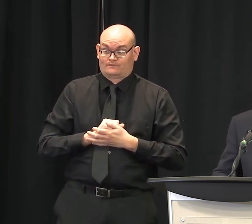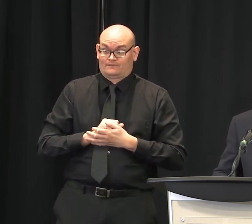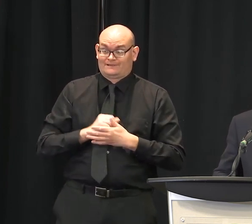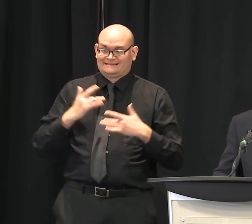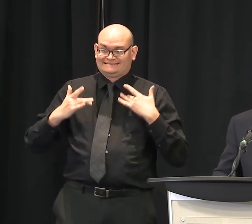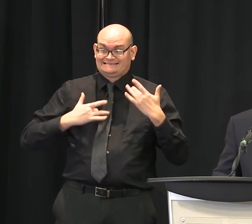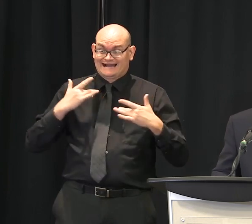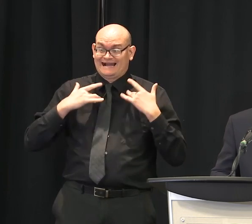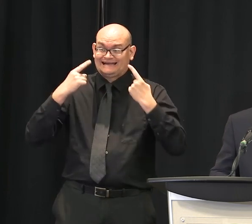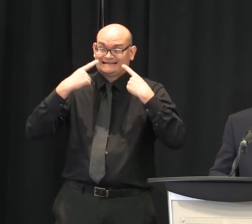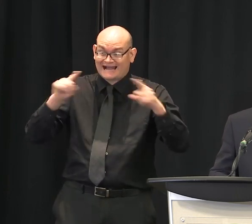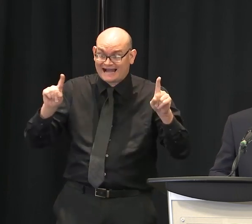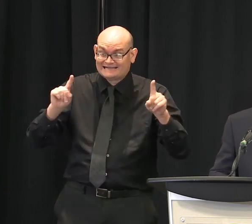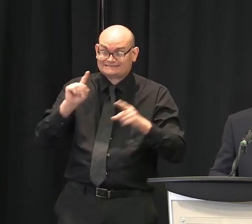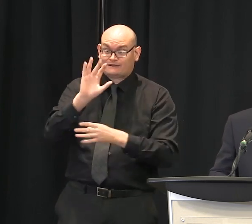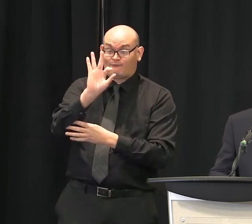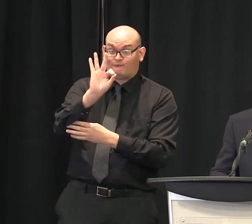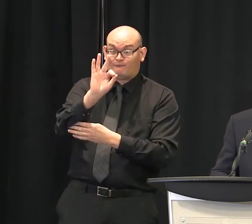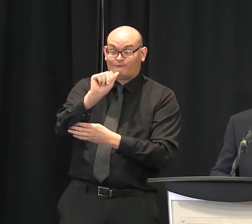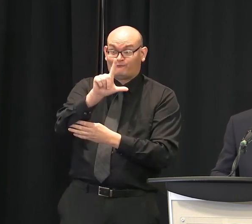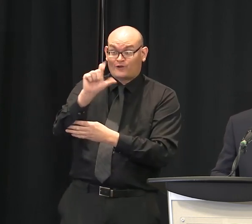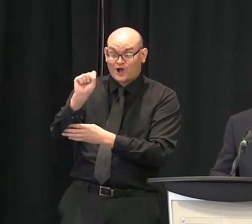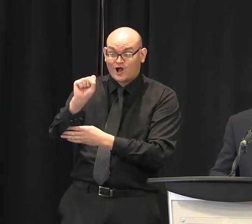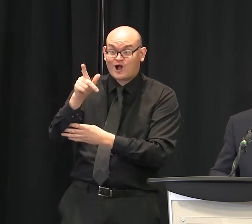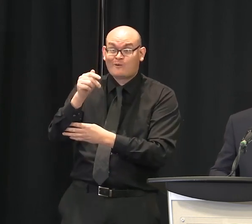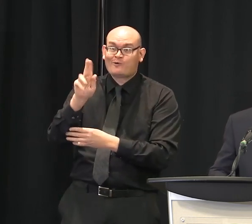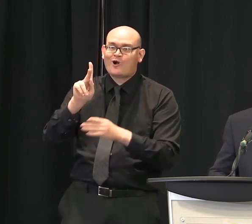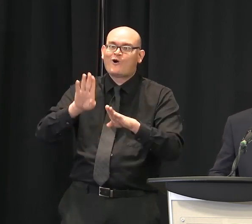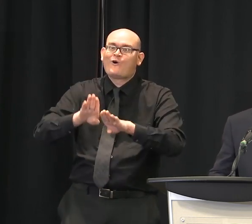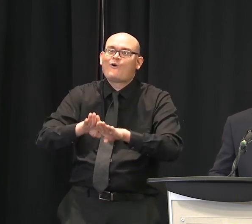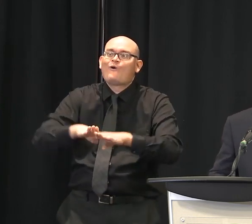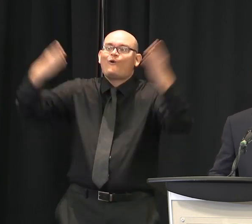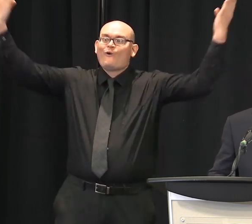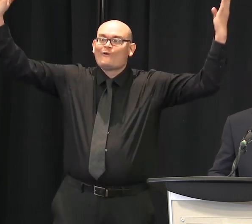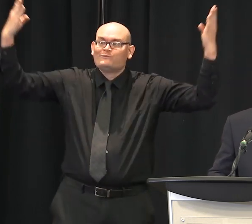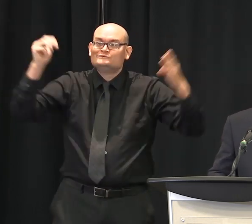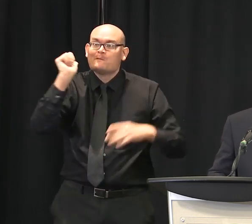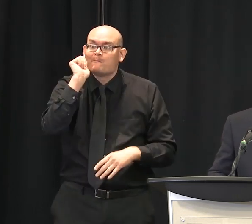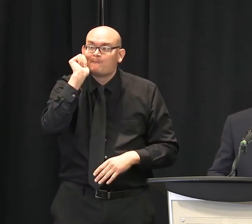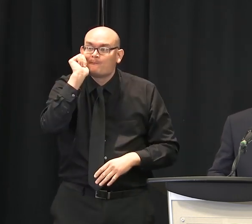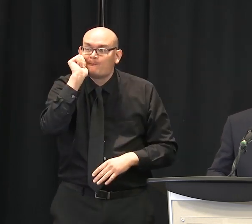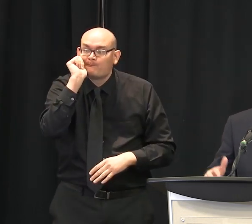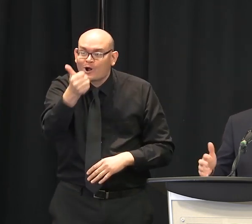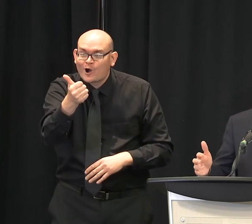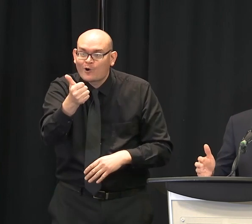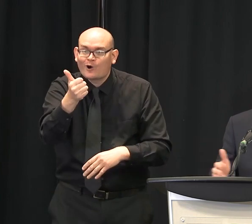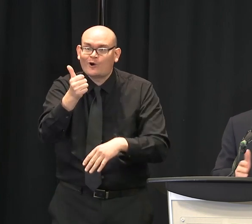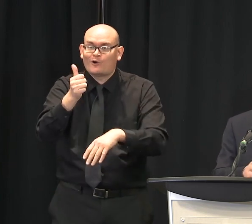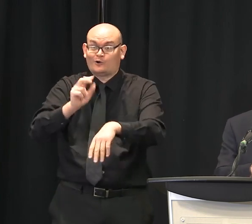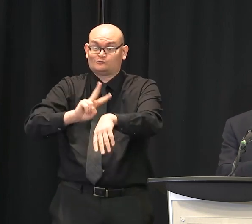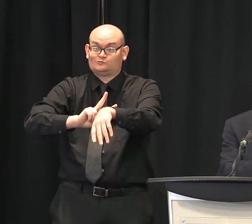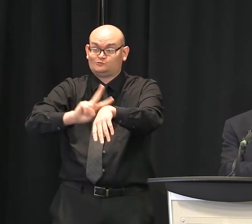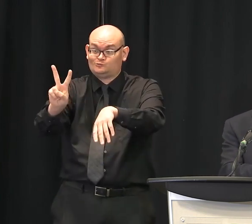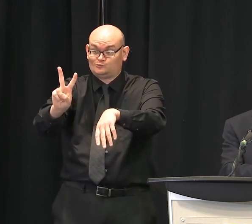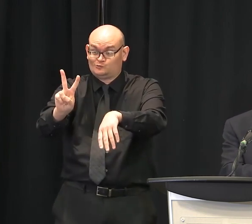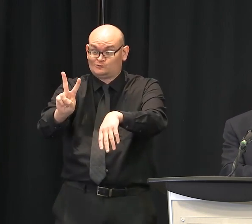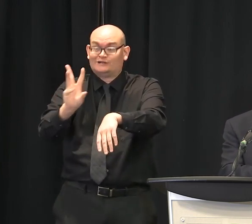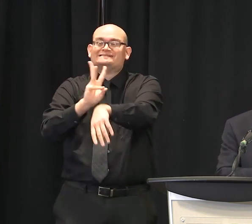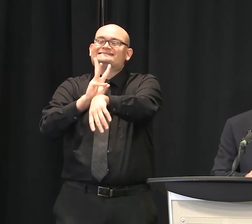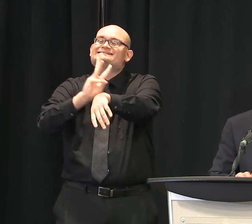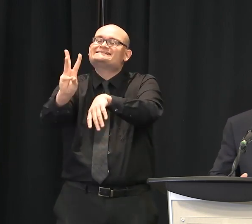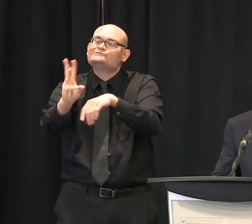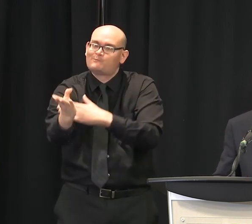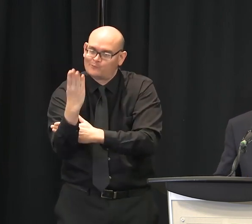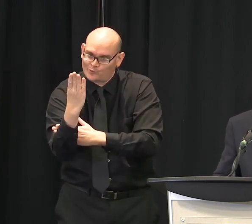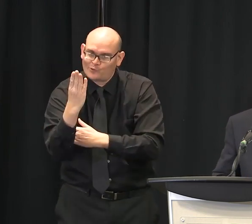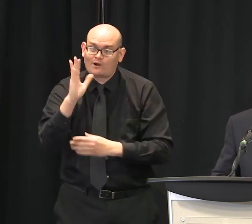be reopened at 6 a.m. tomorrow. Of course, again, we have at least one restaurant in